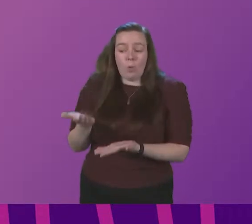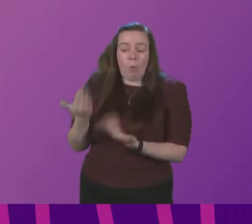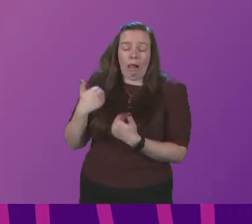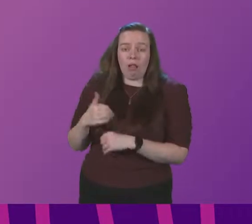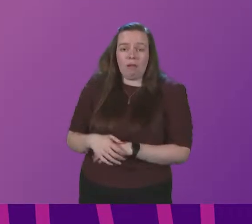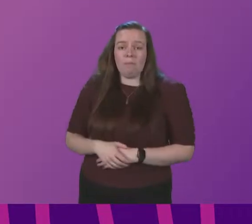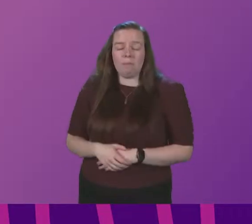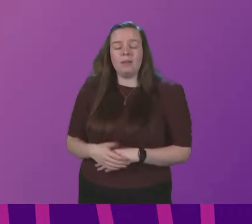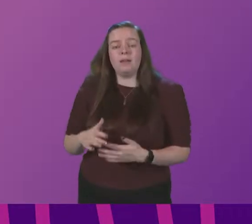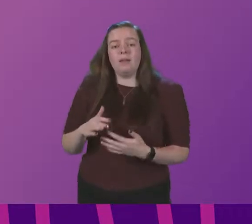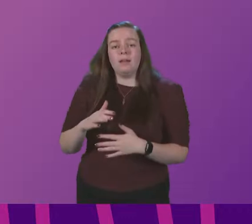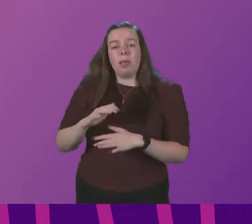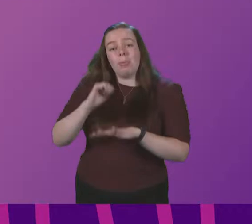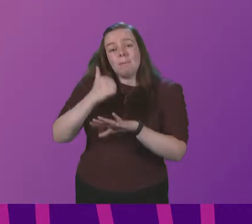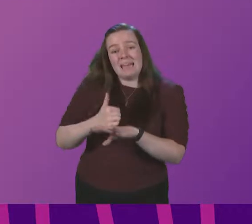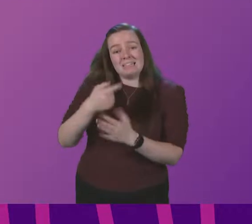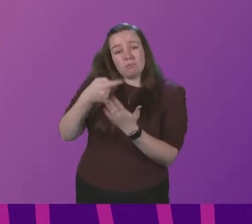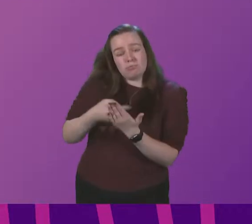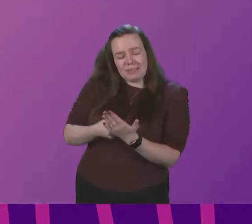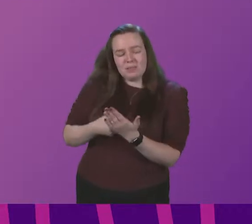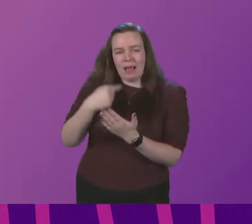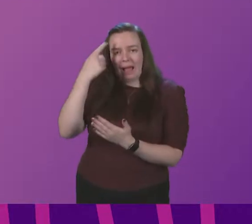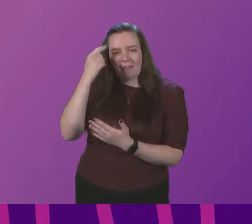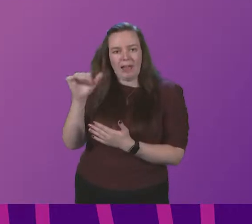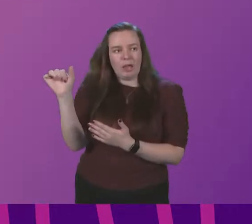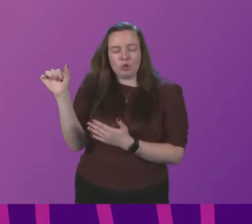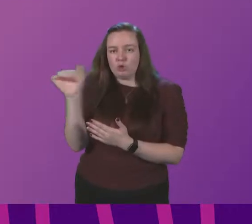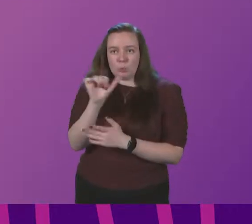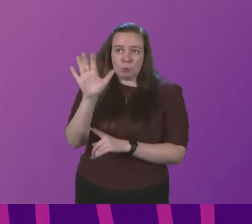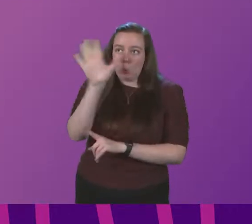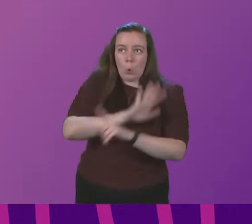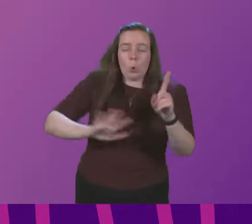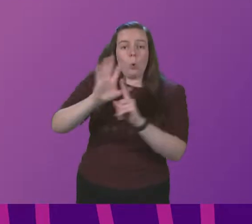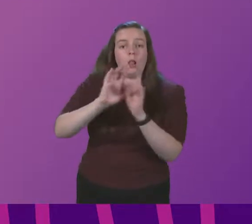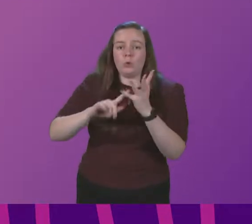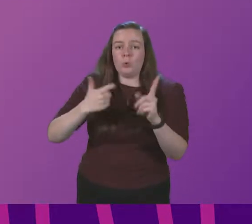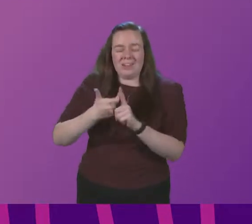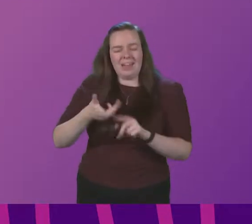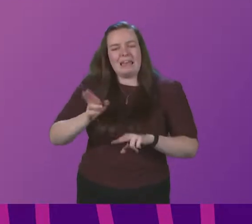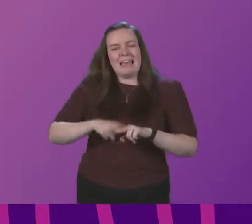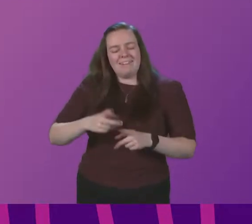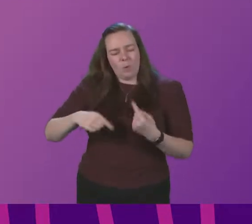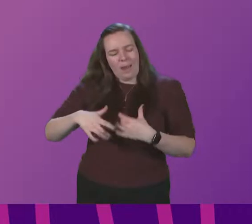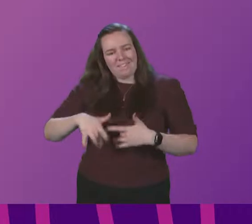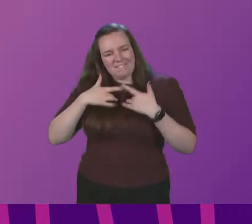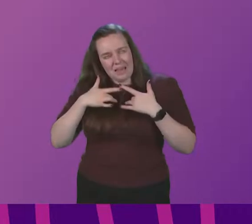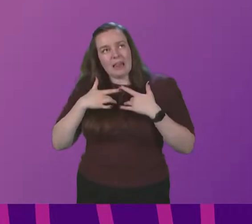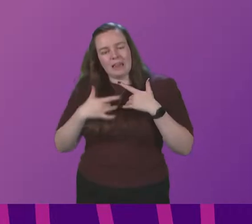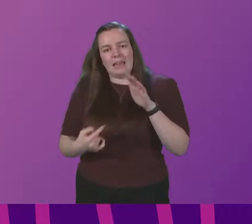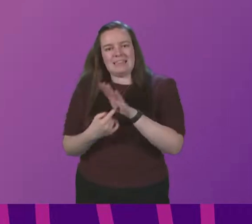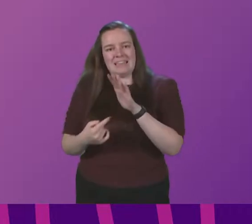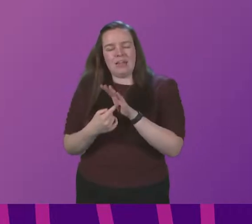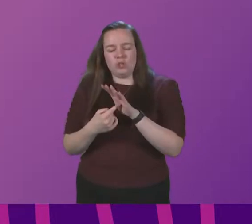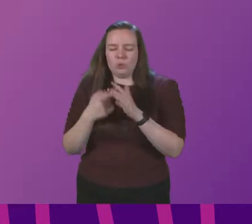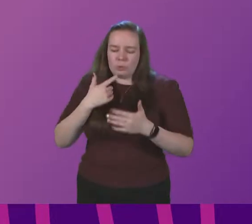it. The basic principle here I think and it should apply across all parts of the UK is that if we feel it essential to take